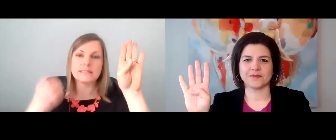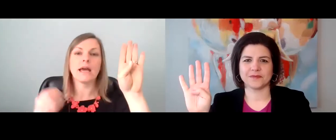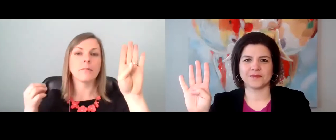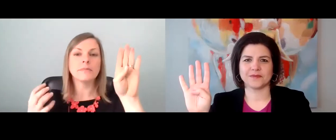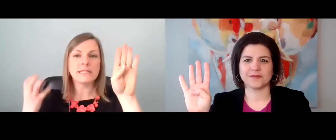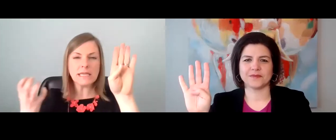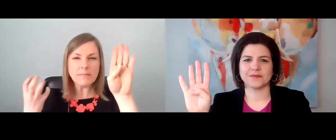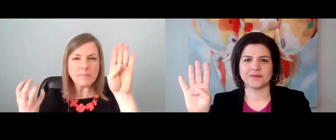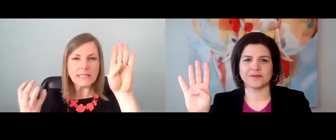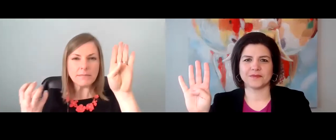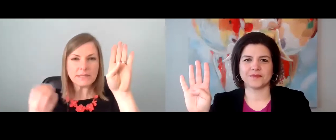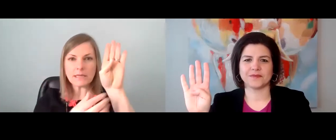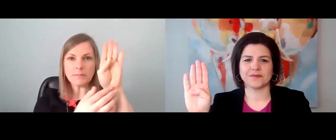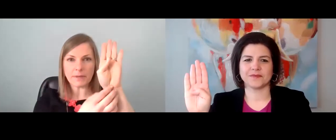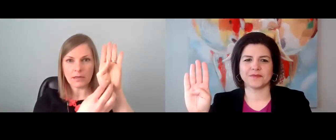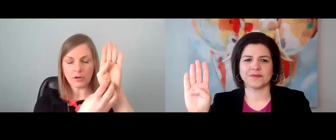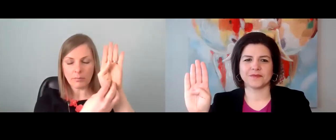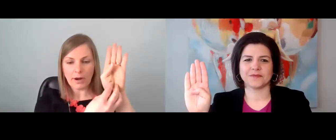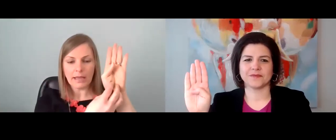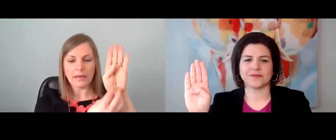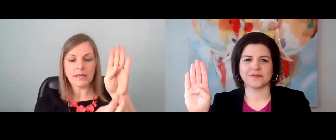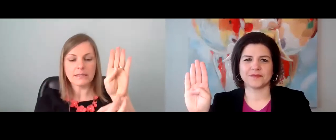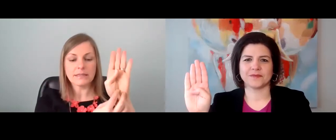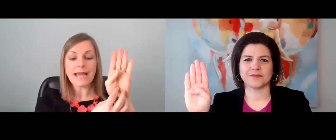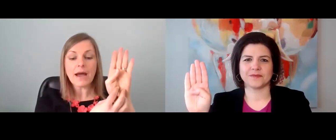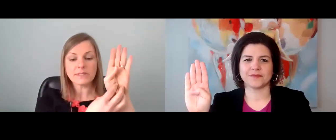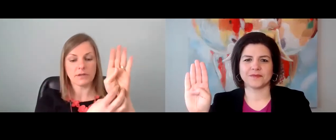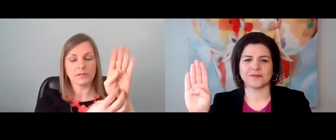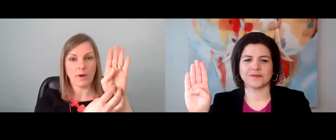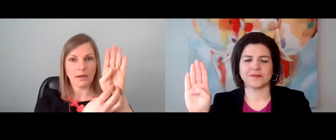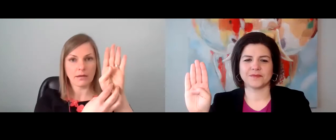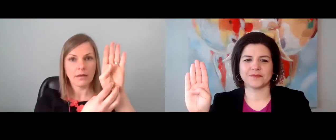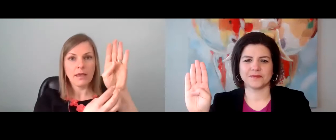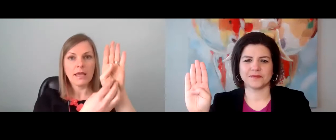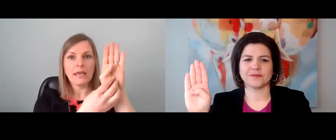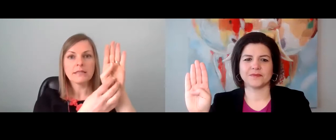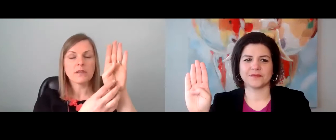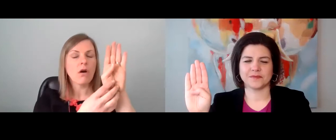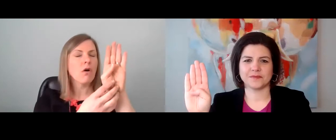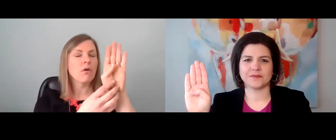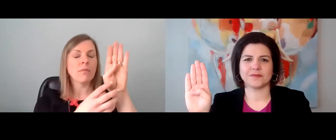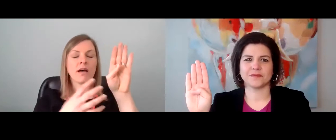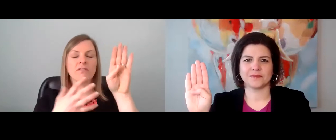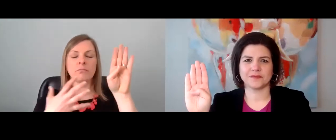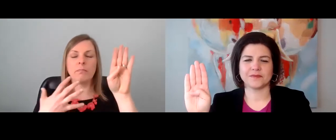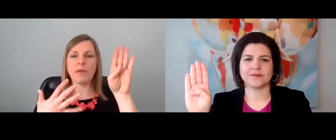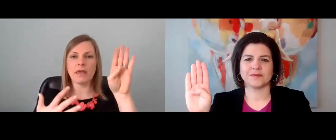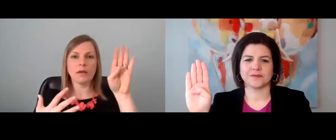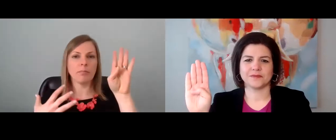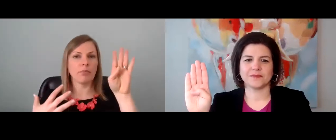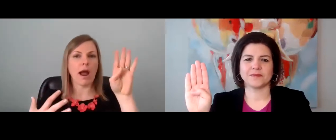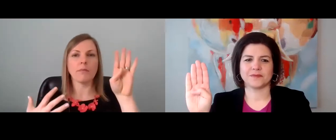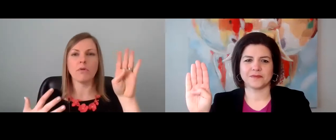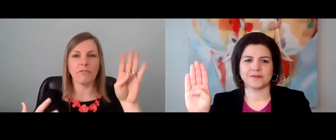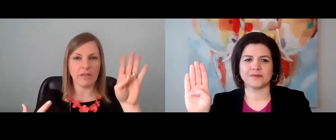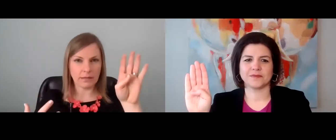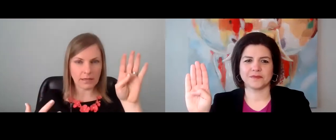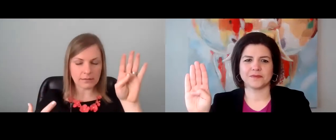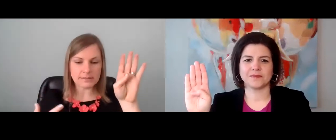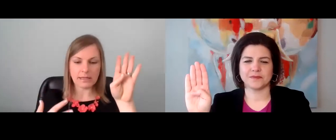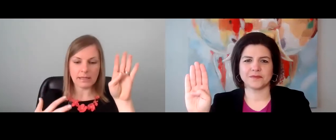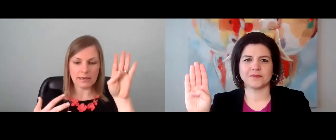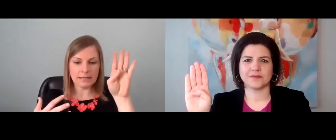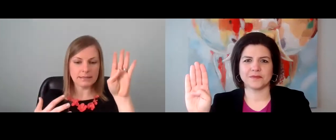brainstem, deep, deep, deep in your brain is the downstairs brain. It is the home of big primal